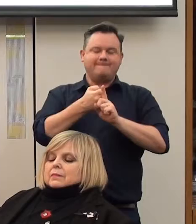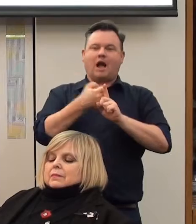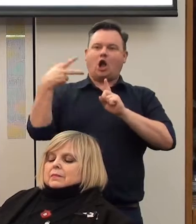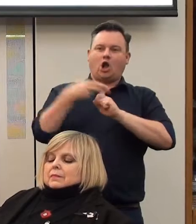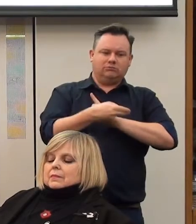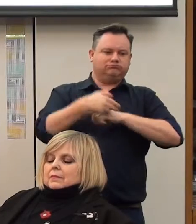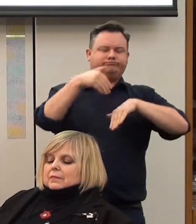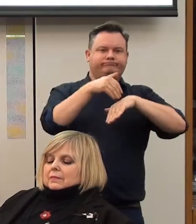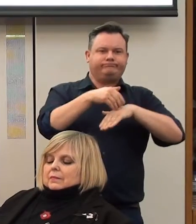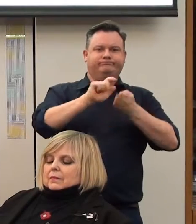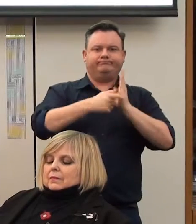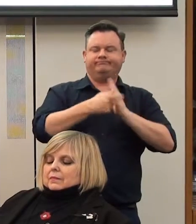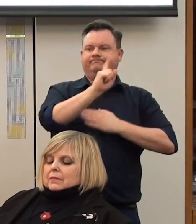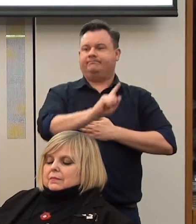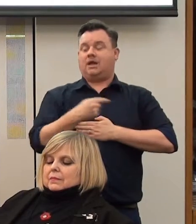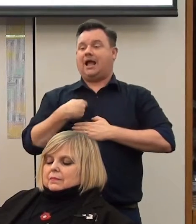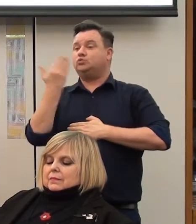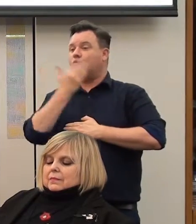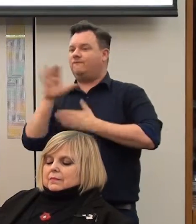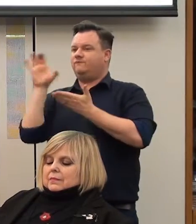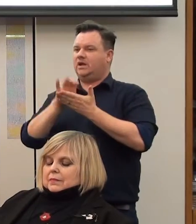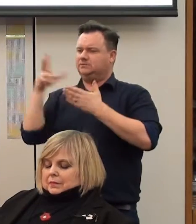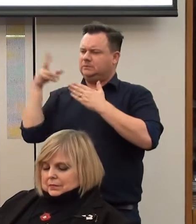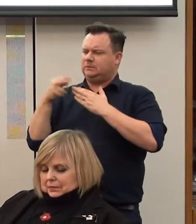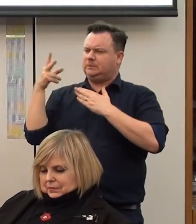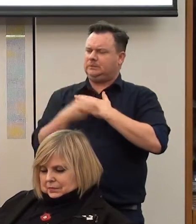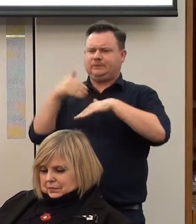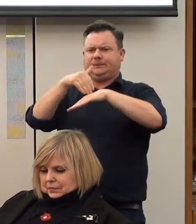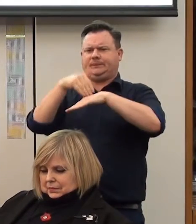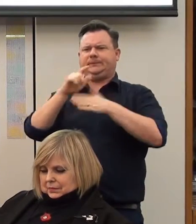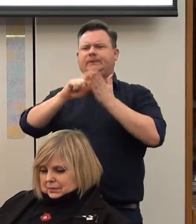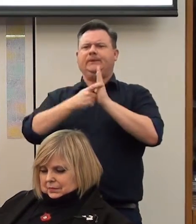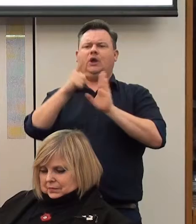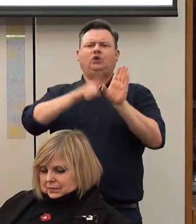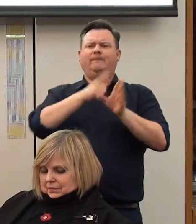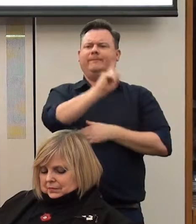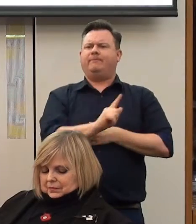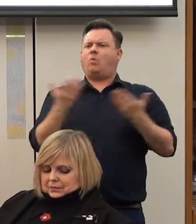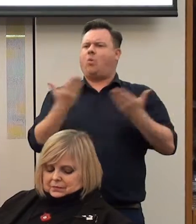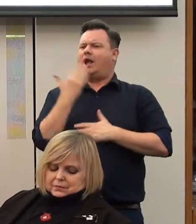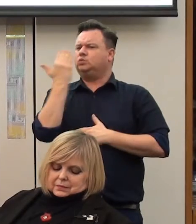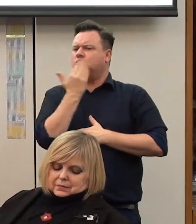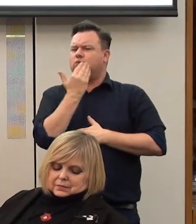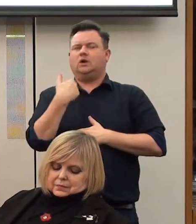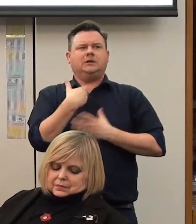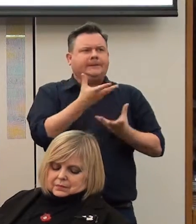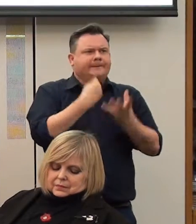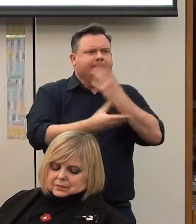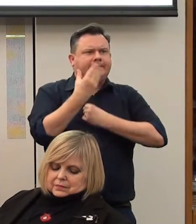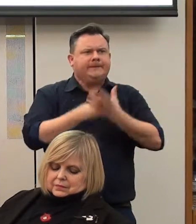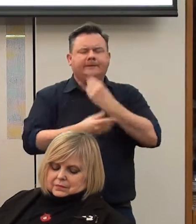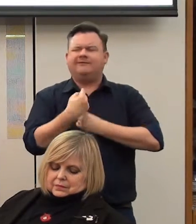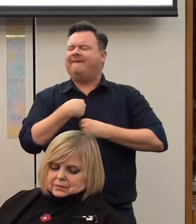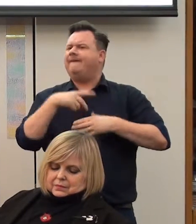cuts. But we also know that school funding cuts are having a significant impact on disabled young people in our schools. You know, tonight's